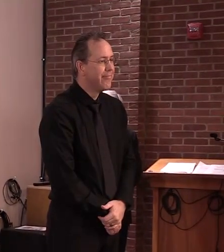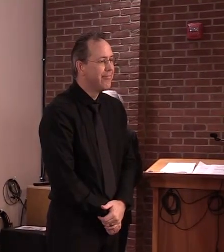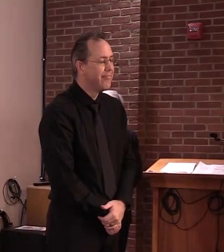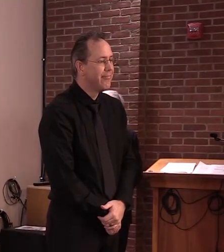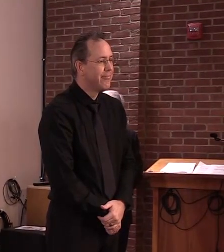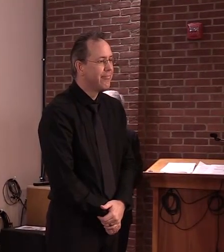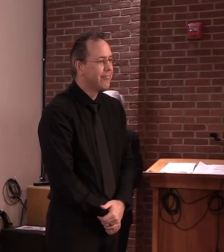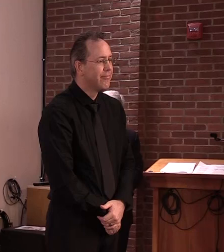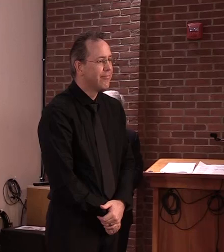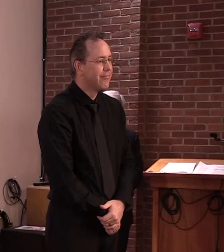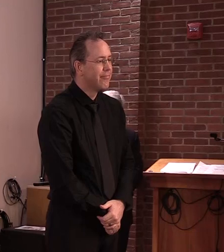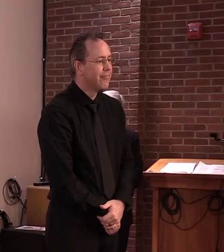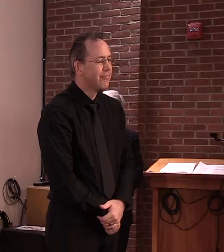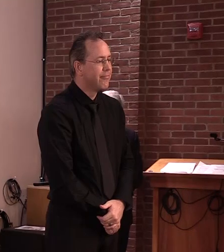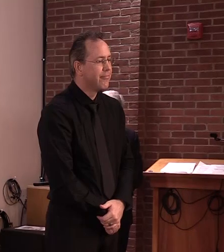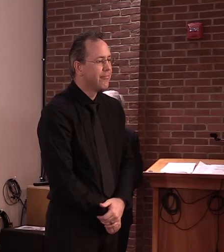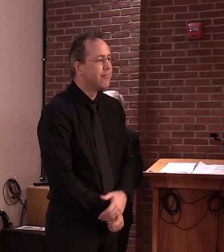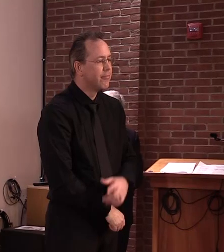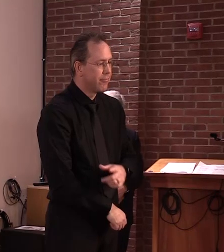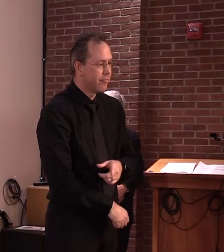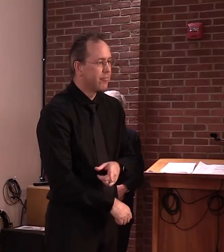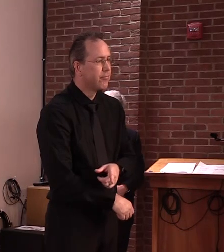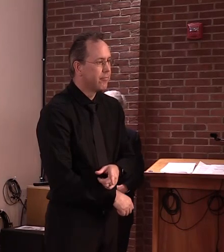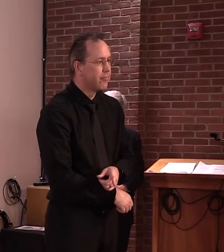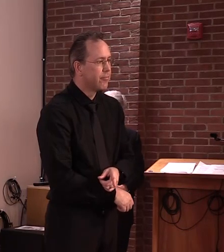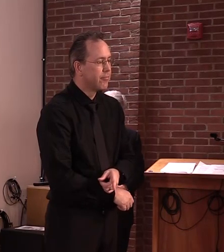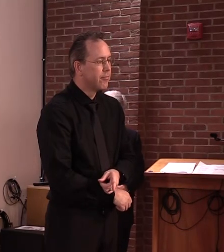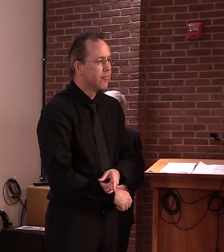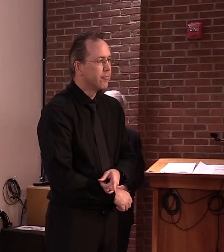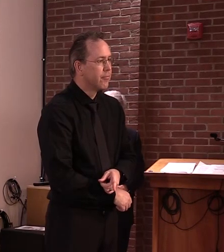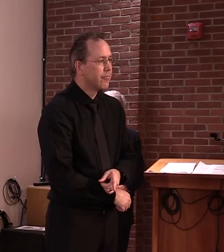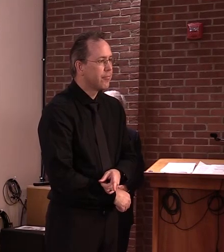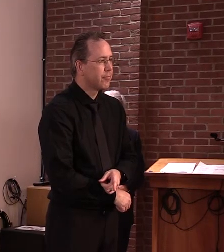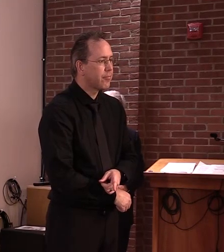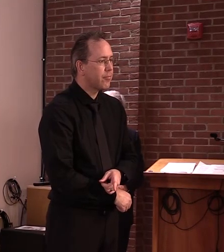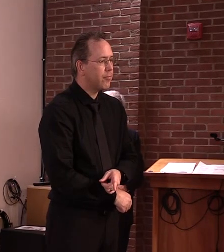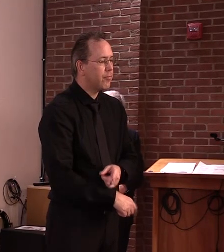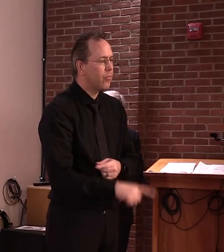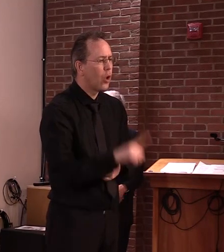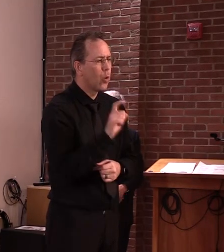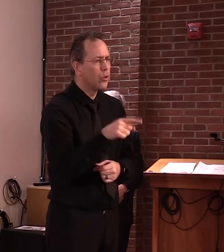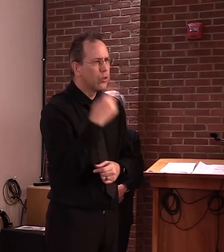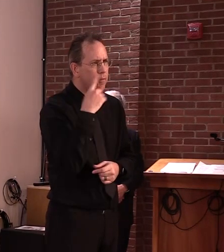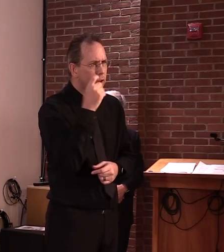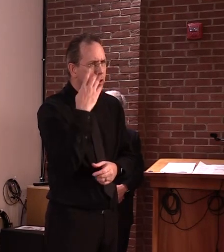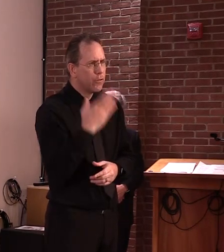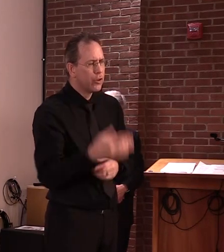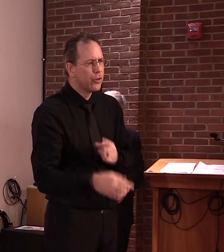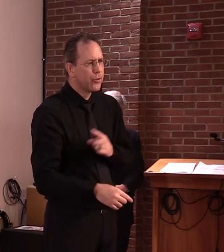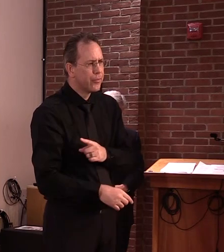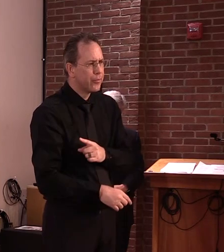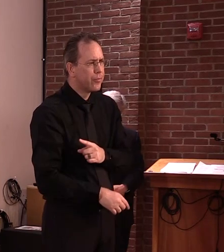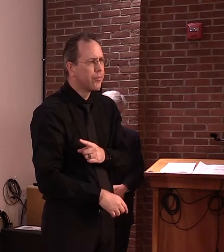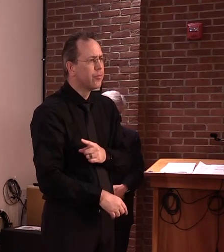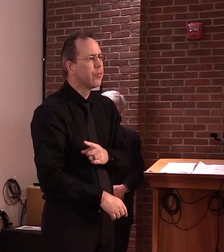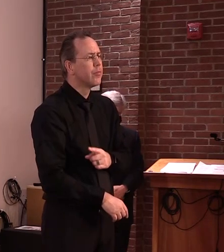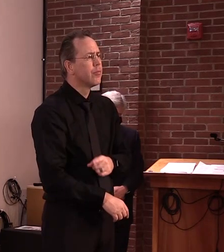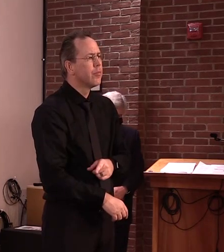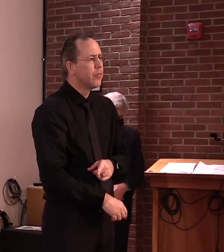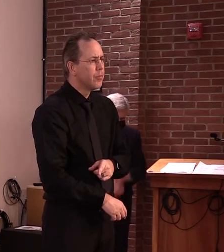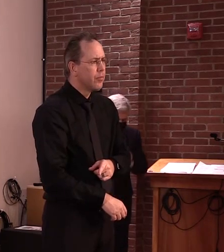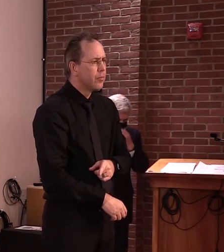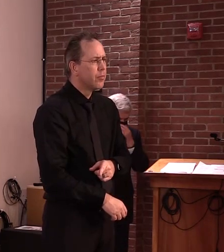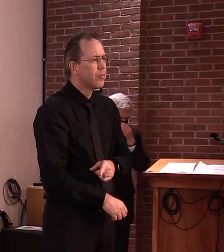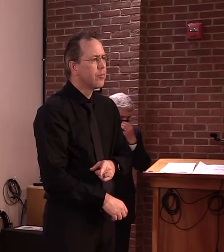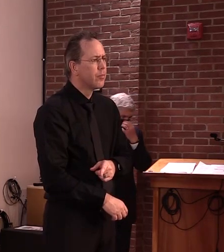Hi, Governor. You mentioned earlier that you'd be planning to extend the state of emergency